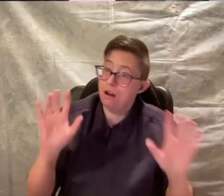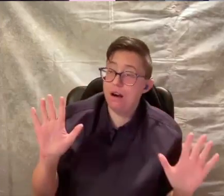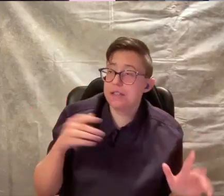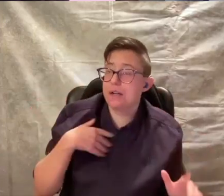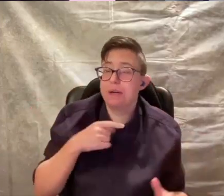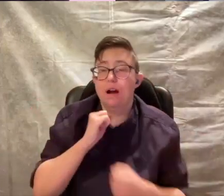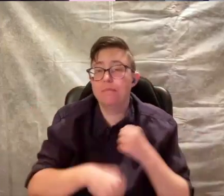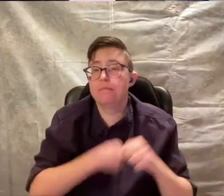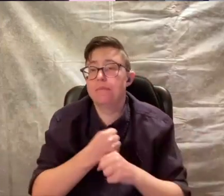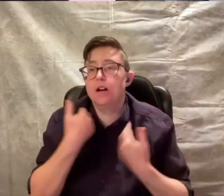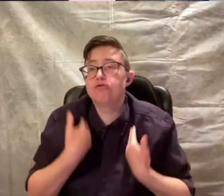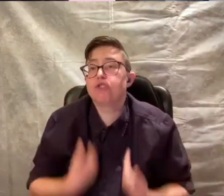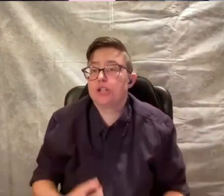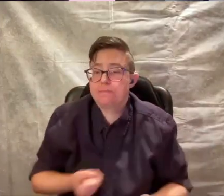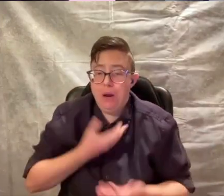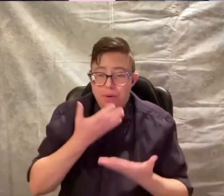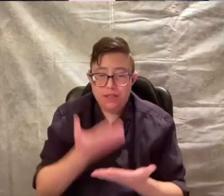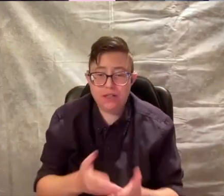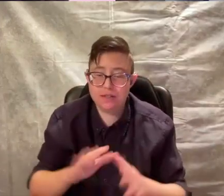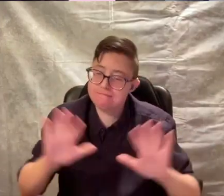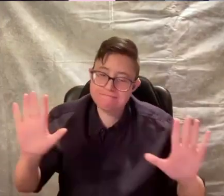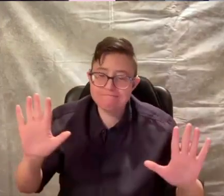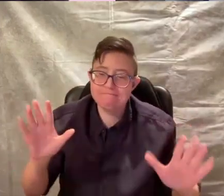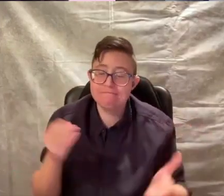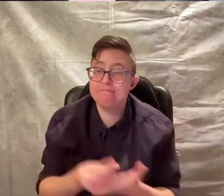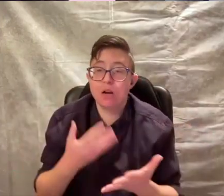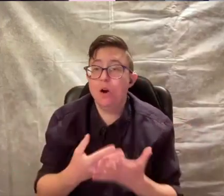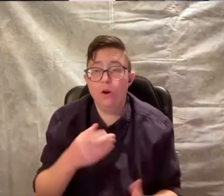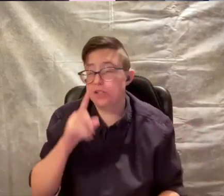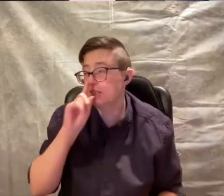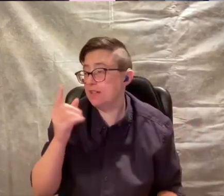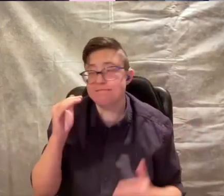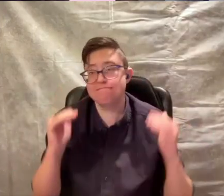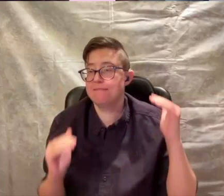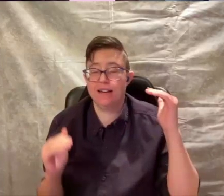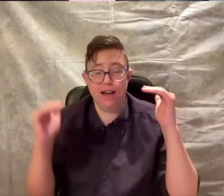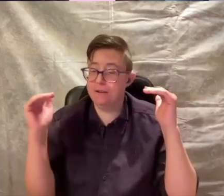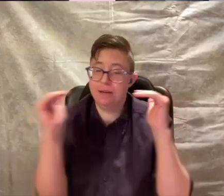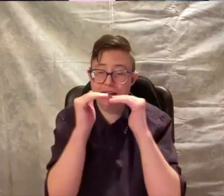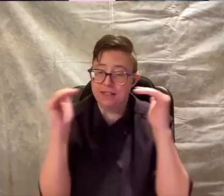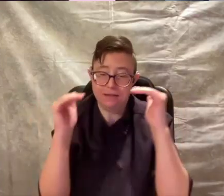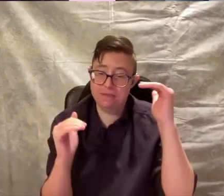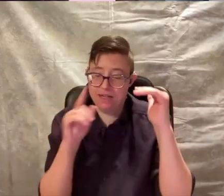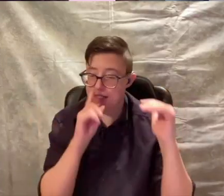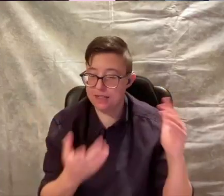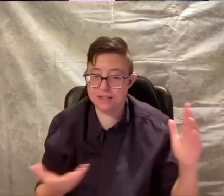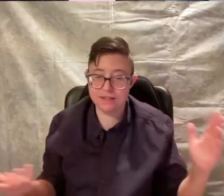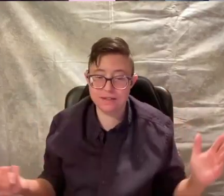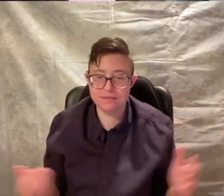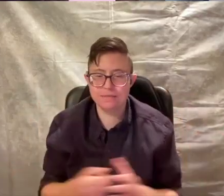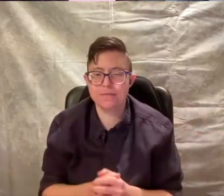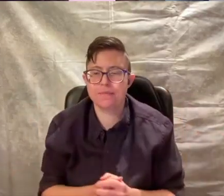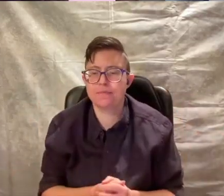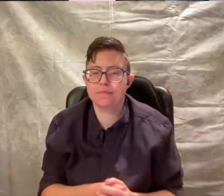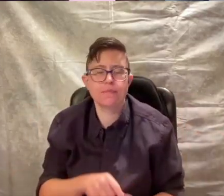Unless I become a rich poet, my costs I can't begin to meet.